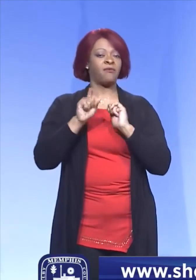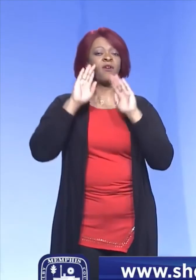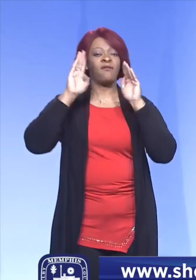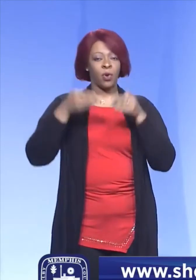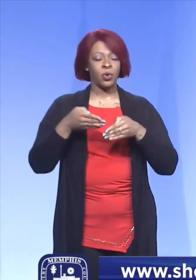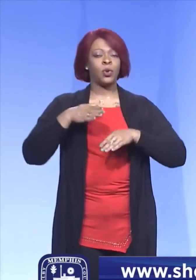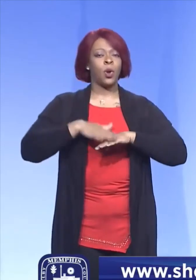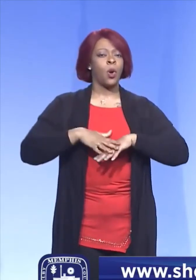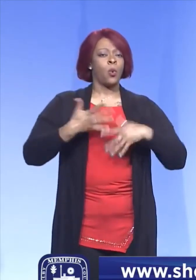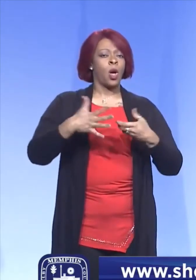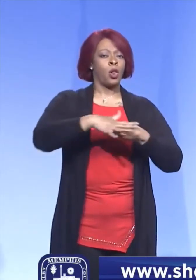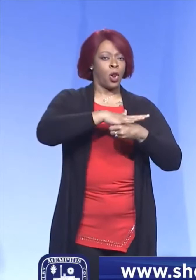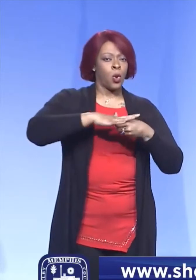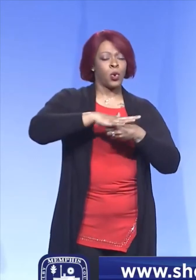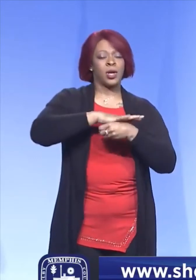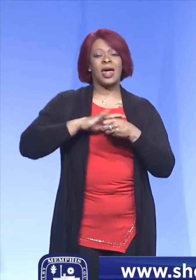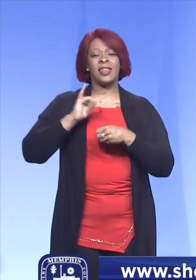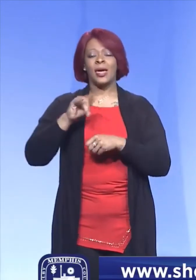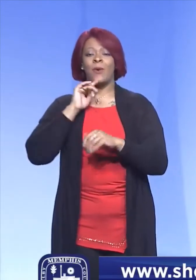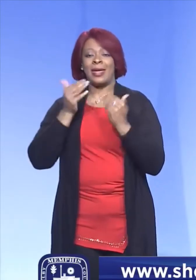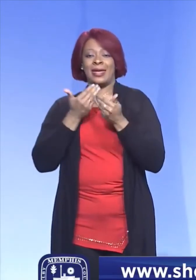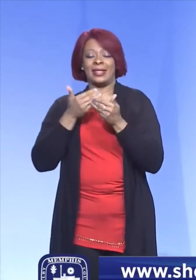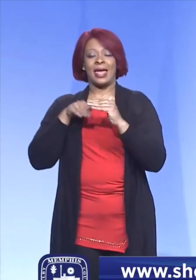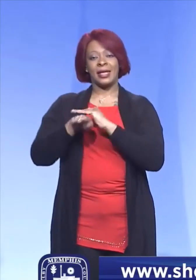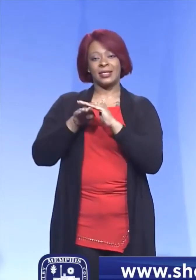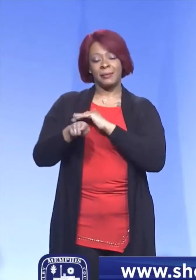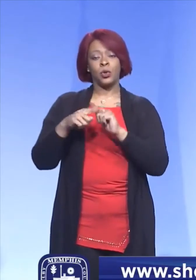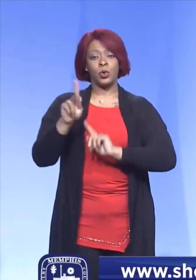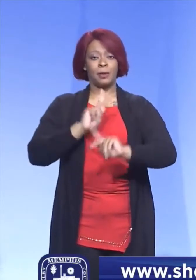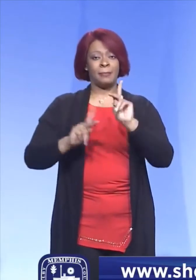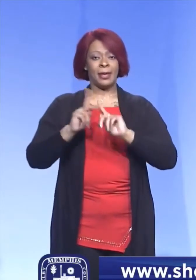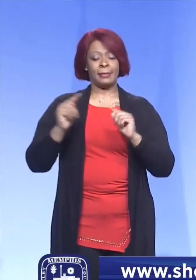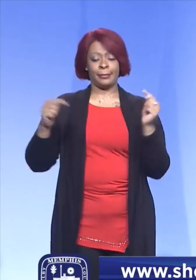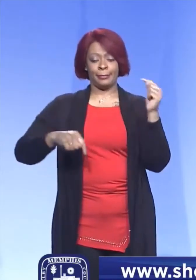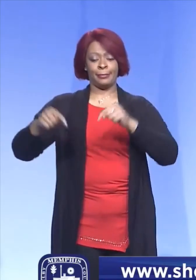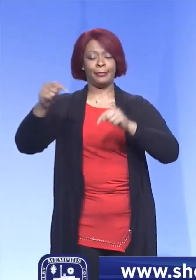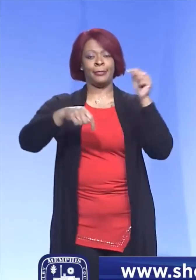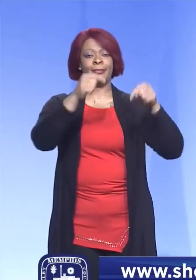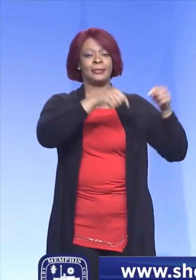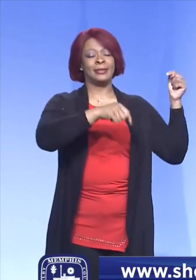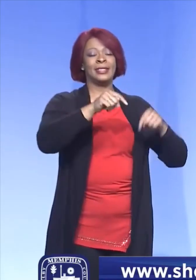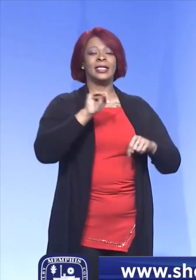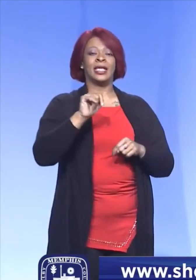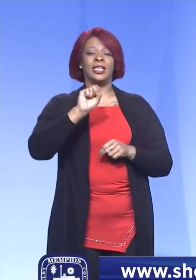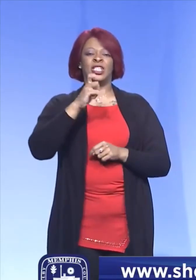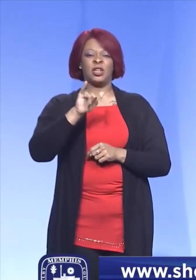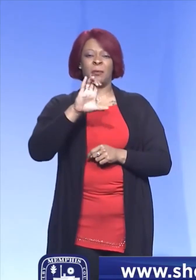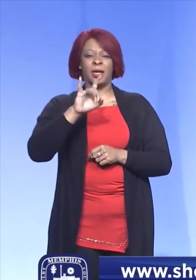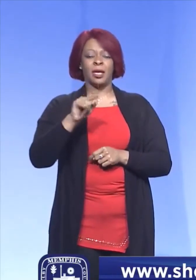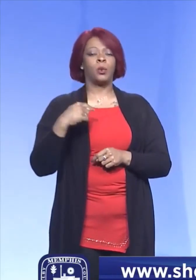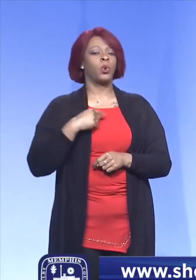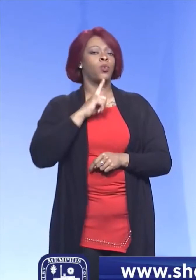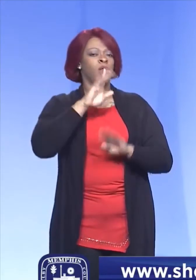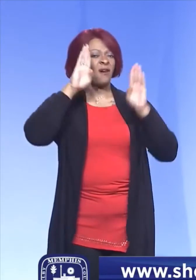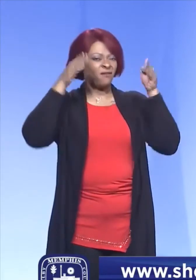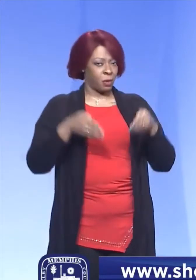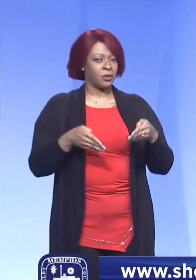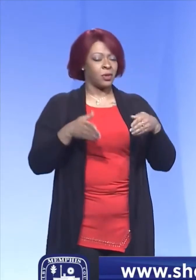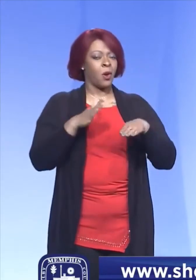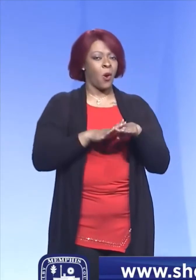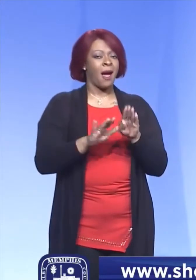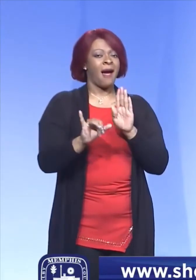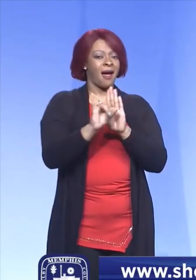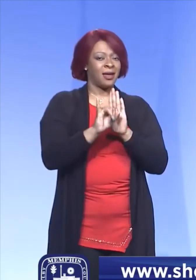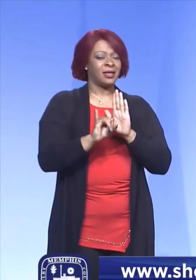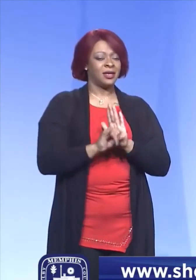on locations that are going to be accessible to the people that live in Shelby County. So we're really focused in on identifying